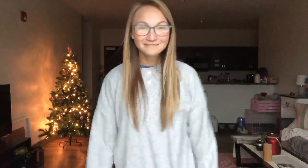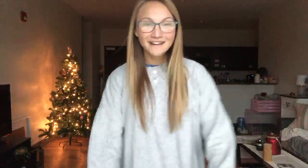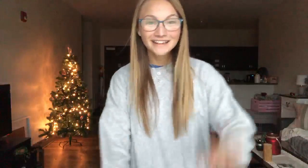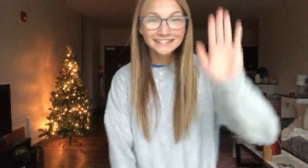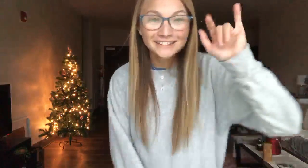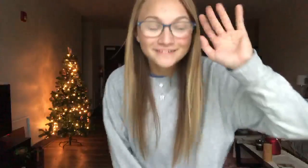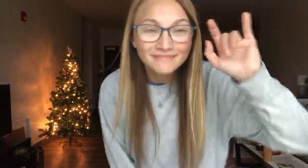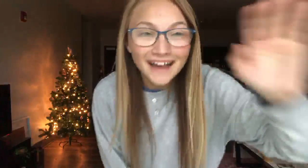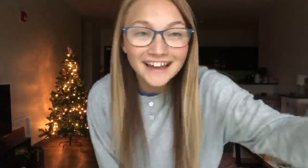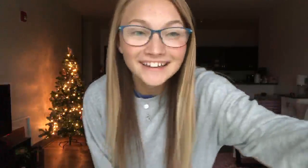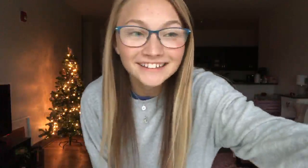so much. Bye. Bye.